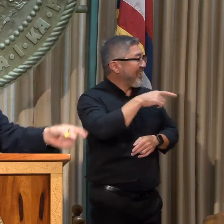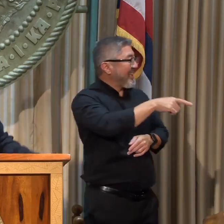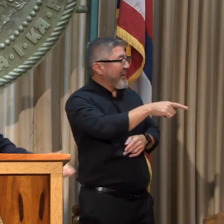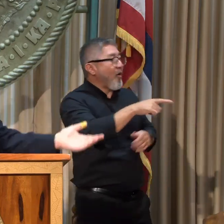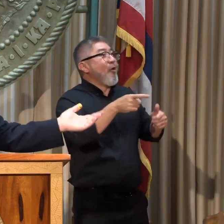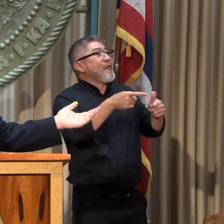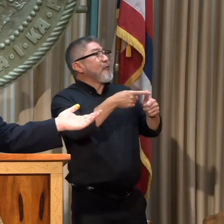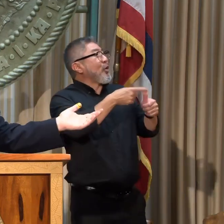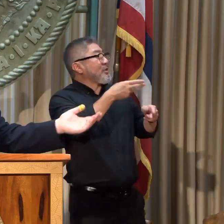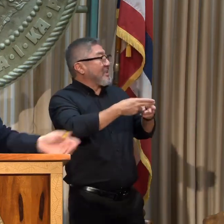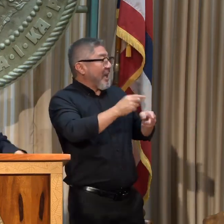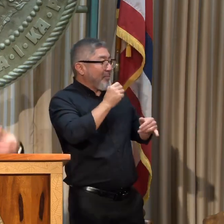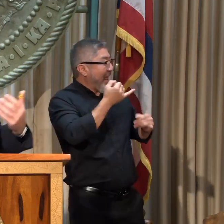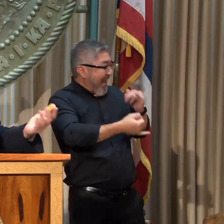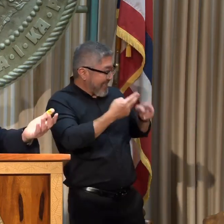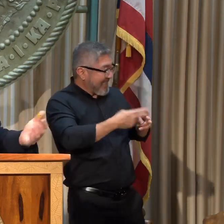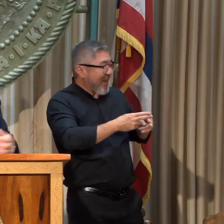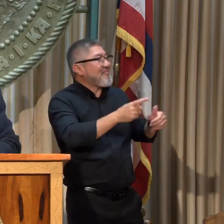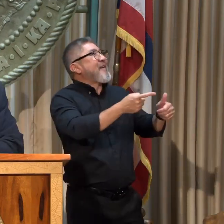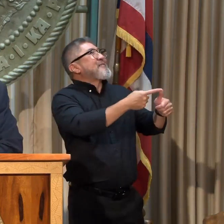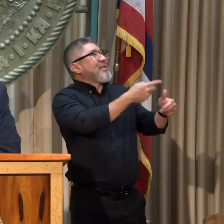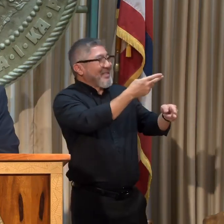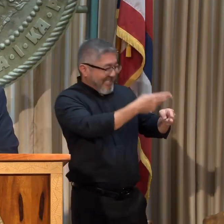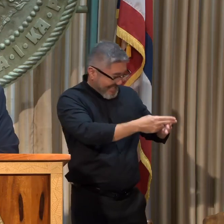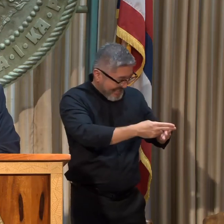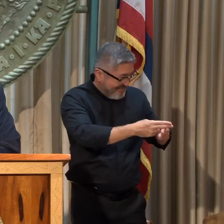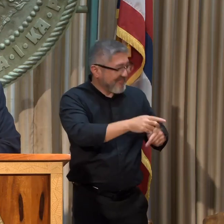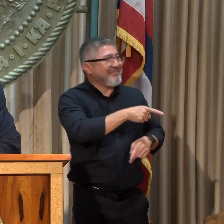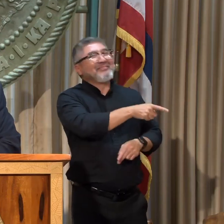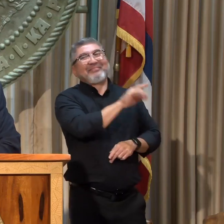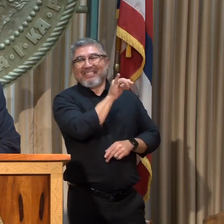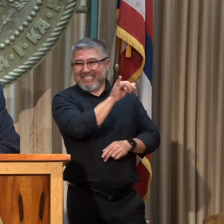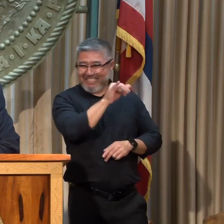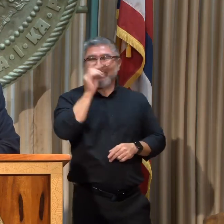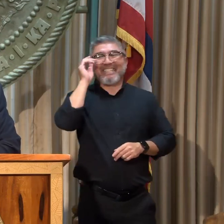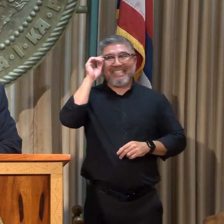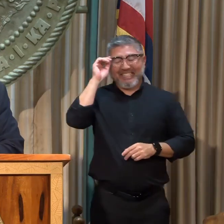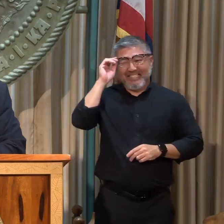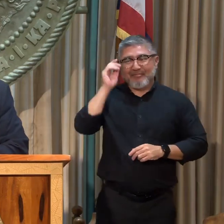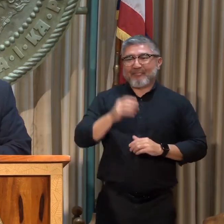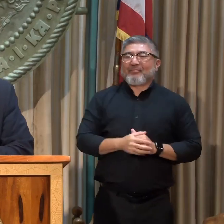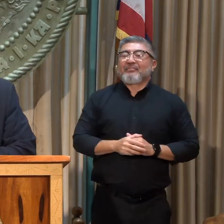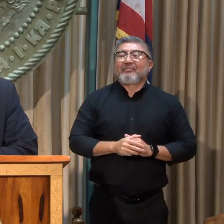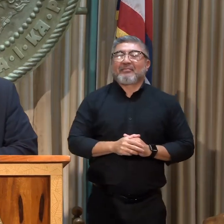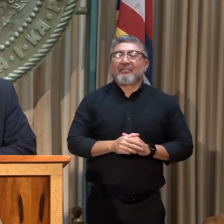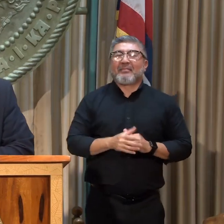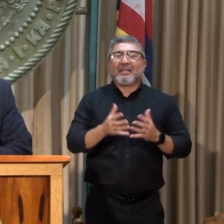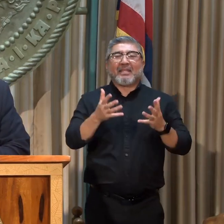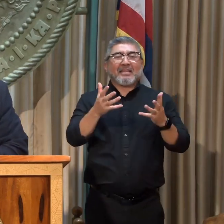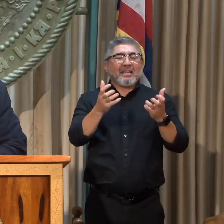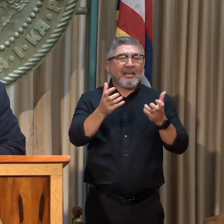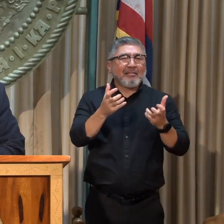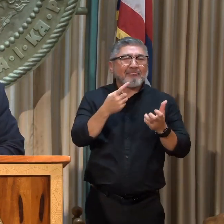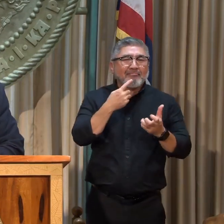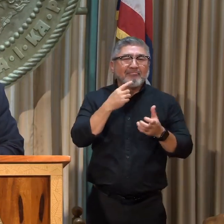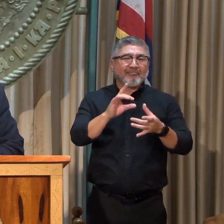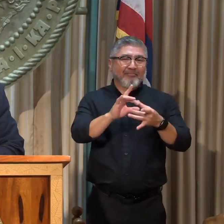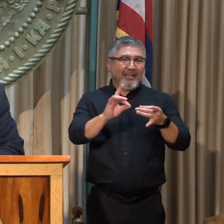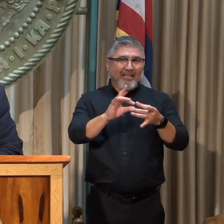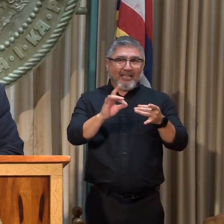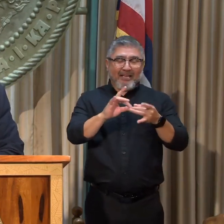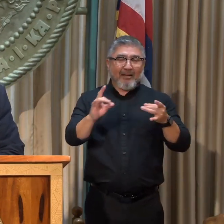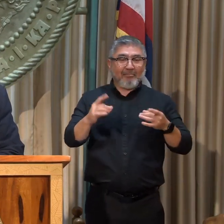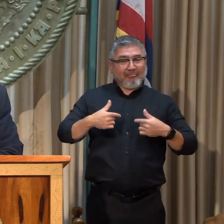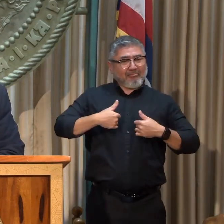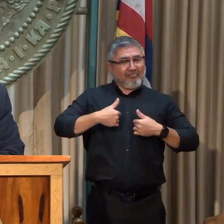First name. son of a gun. Much better. Yes. And I wanted to comment, I did comment with the crowd, that as a